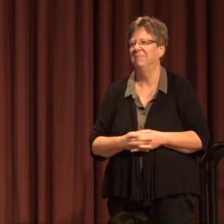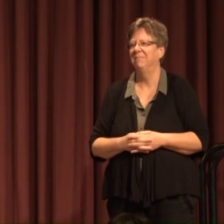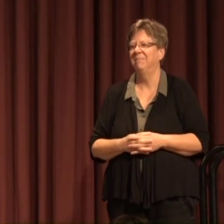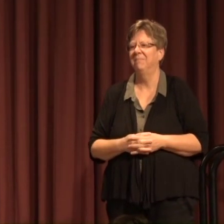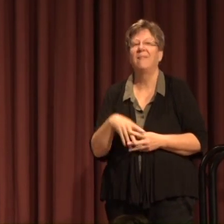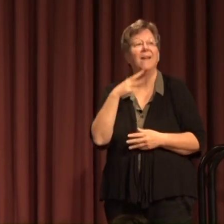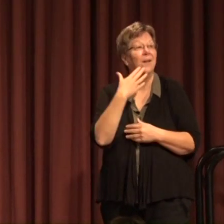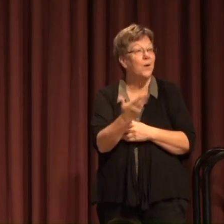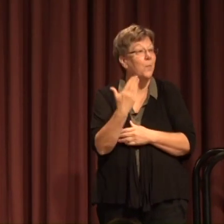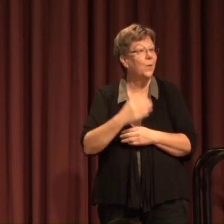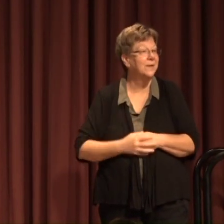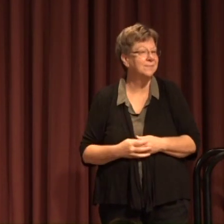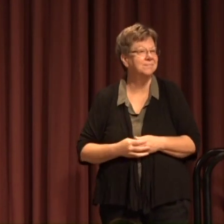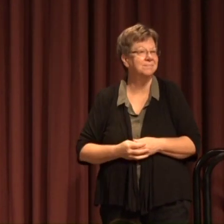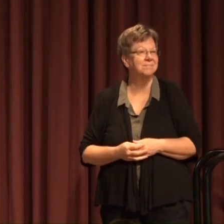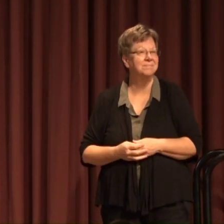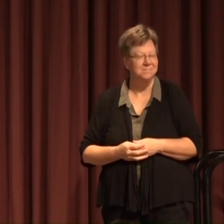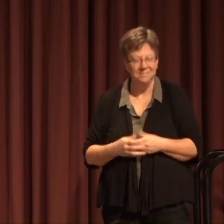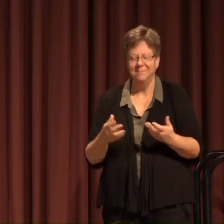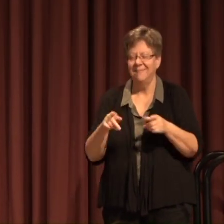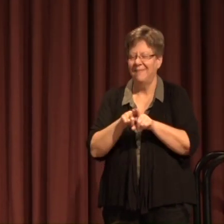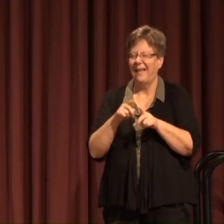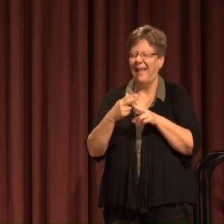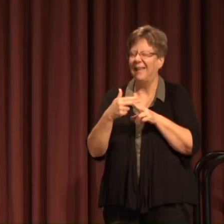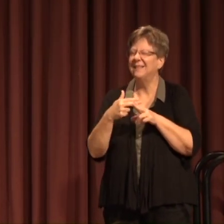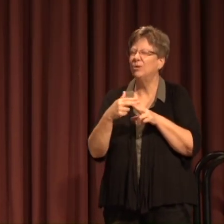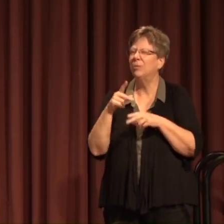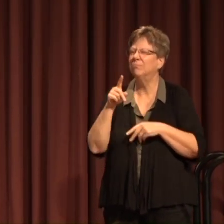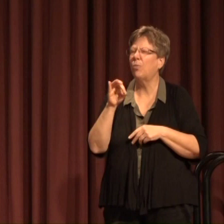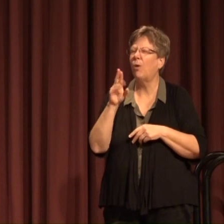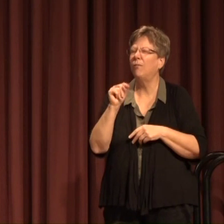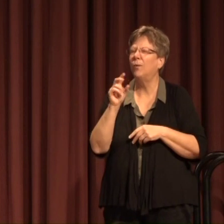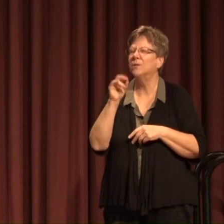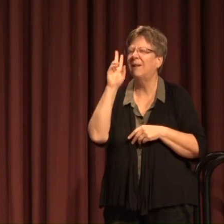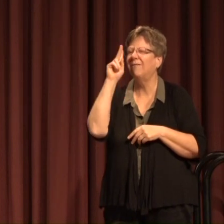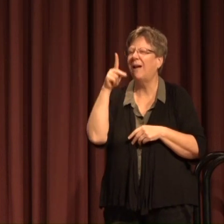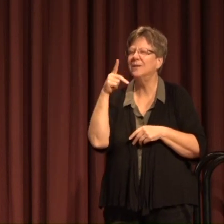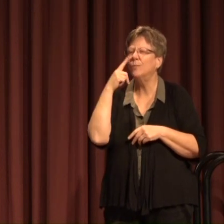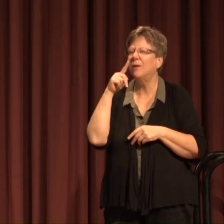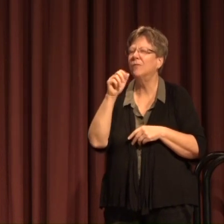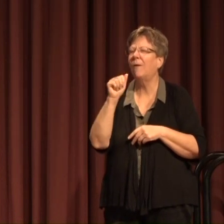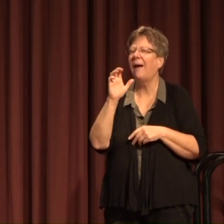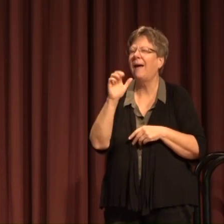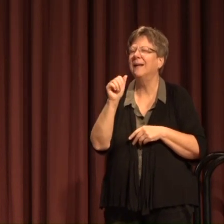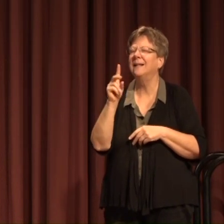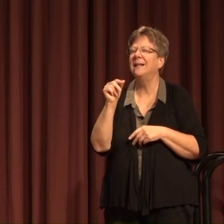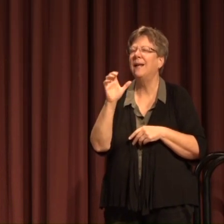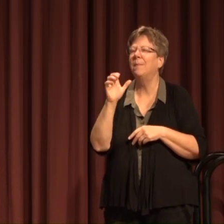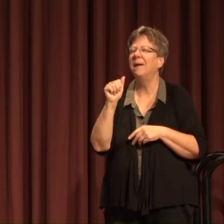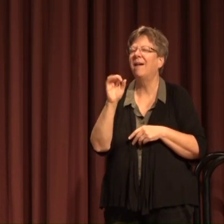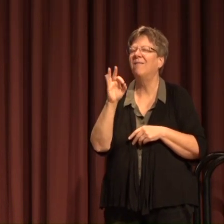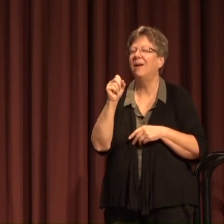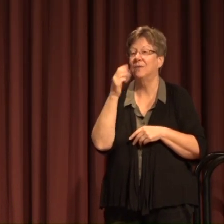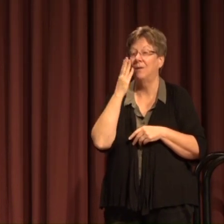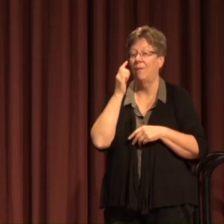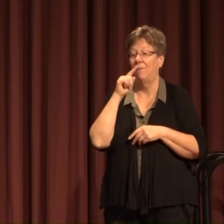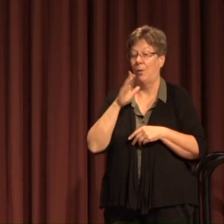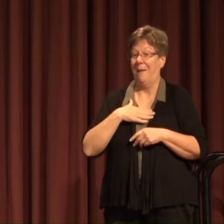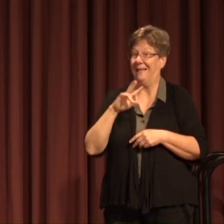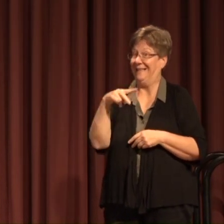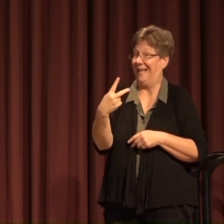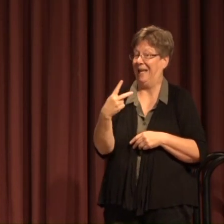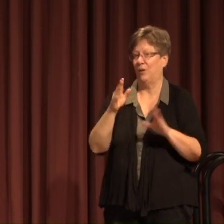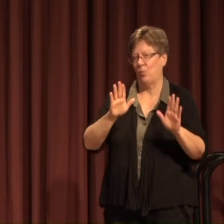good morning as interim provost and vice president for academic affairs for my second wonderful